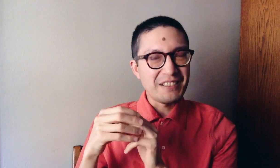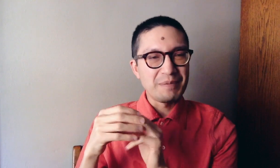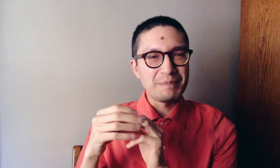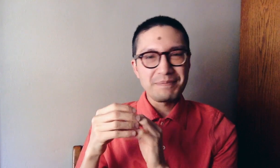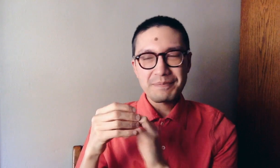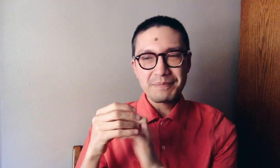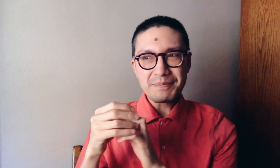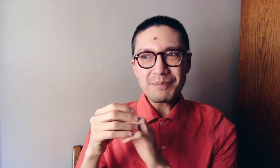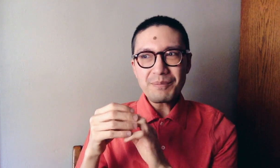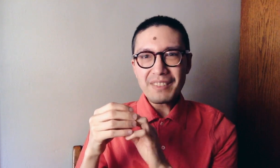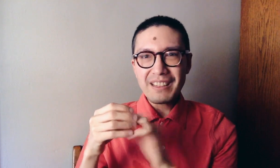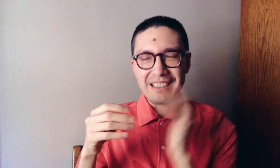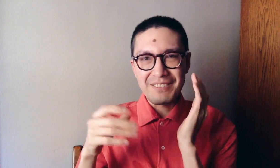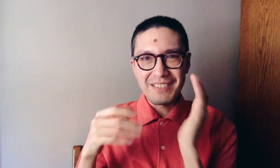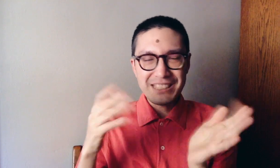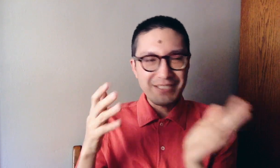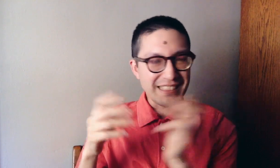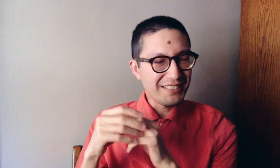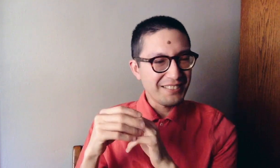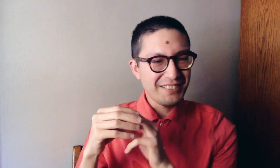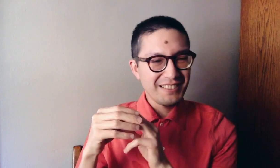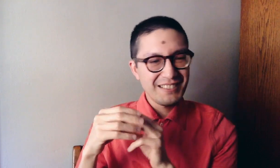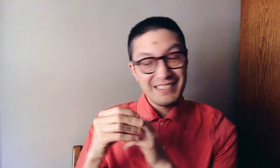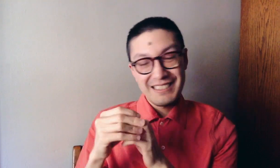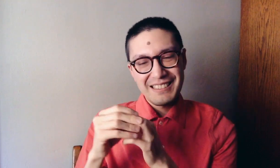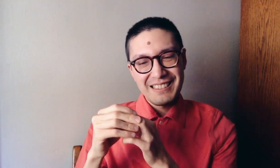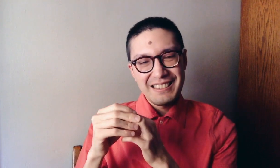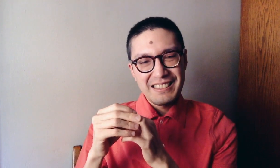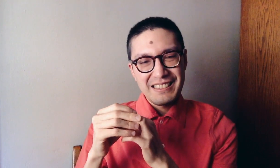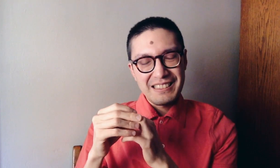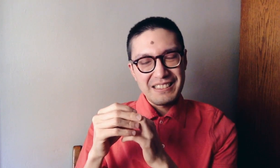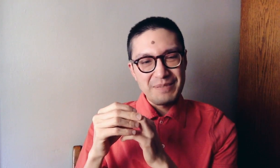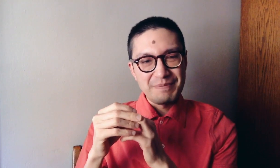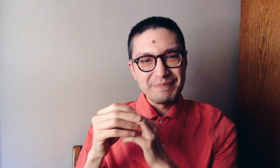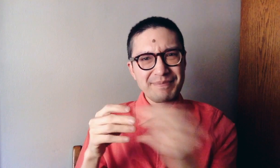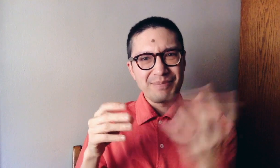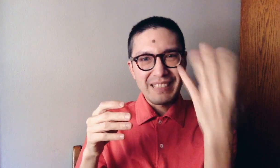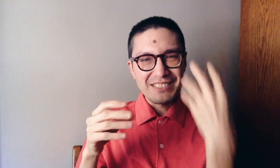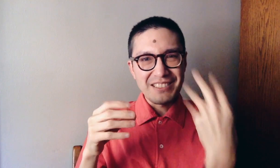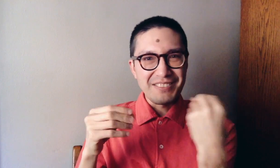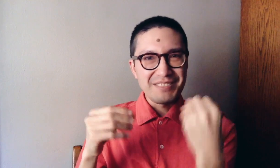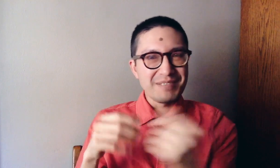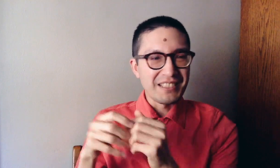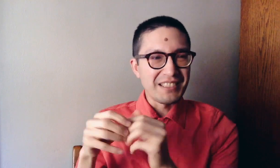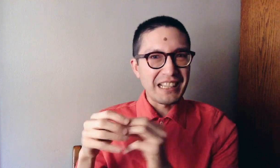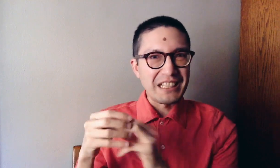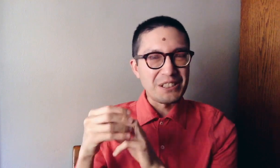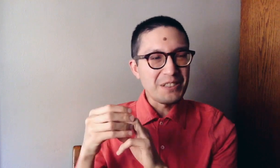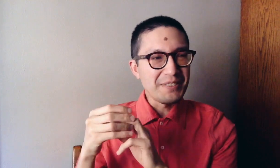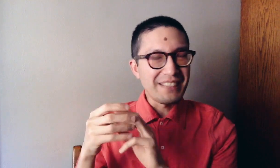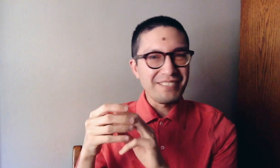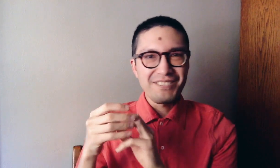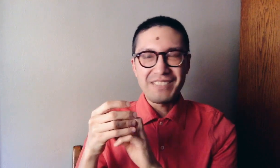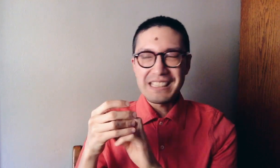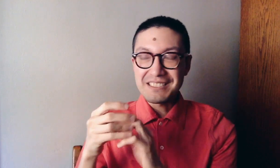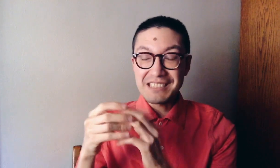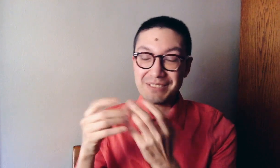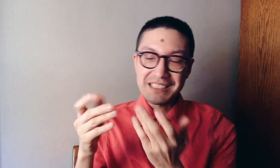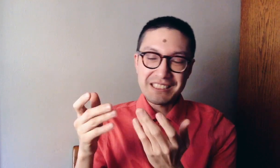I could watch myself, um, and sort of learn to control my facial expressions.